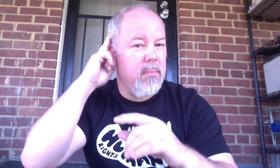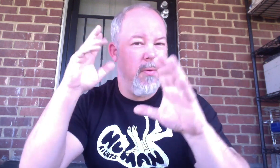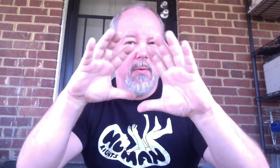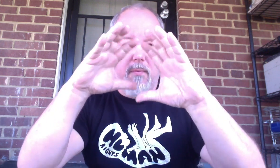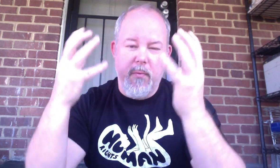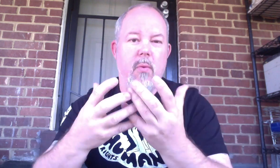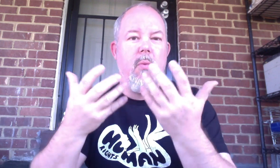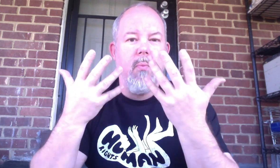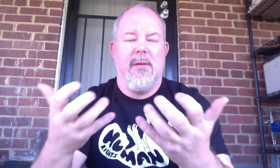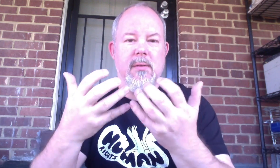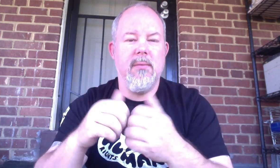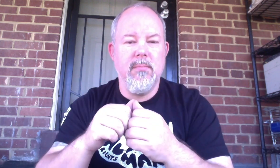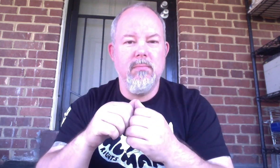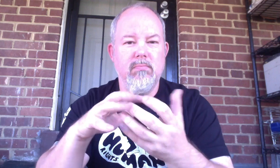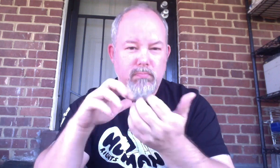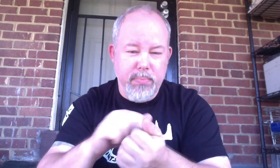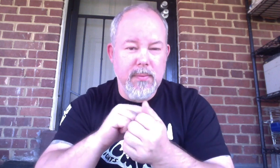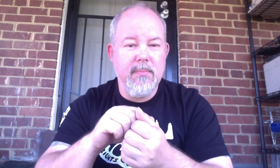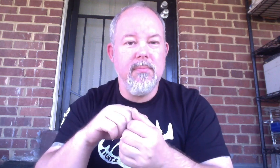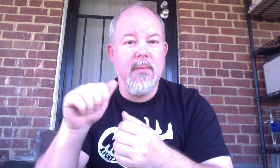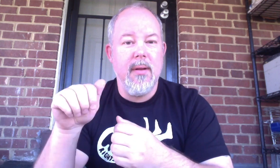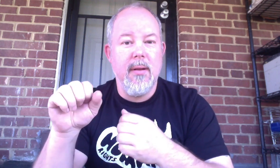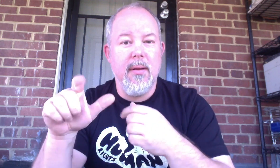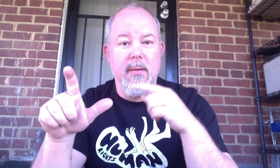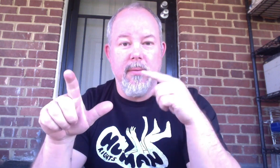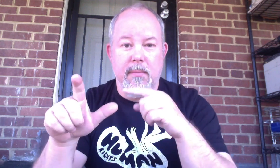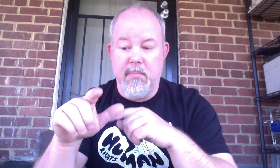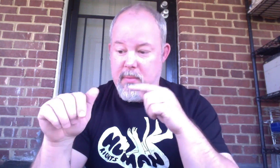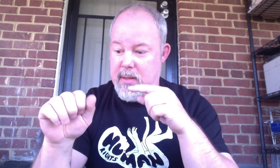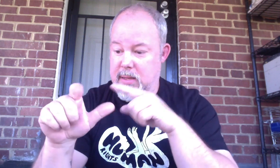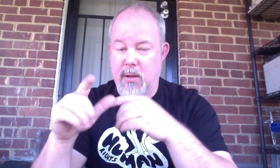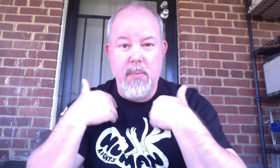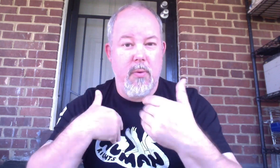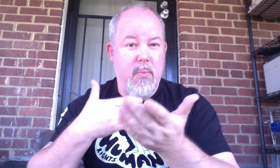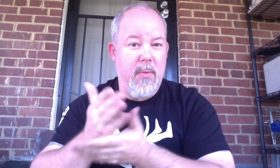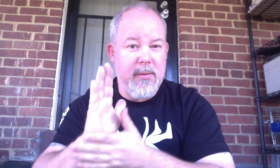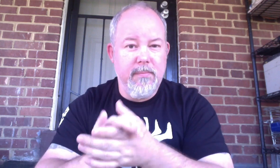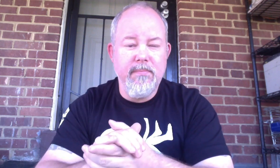better.